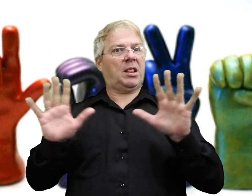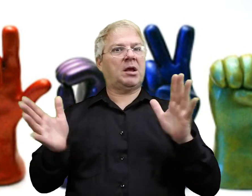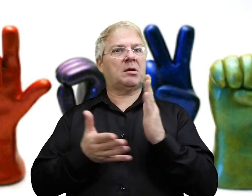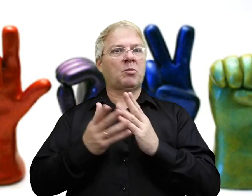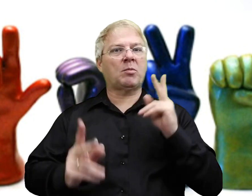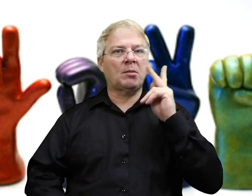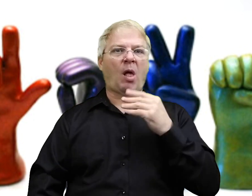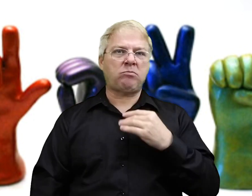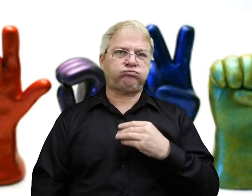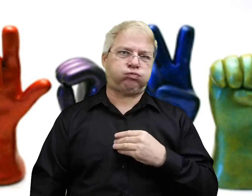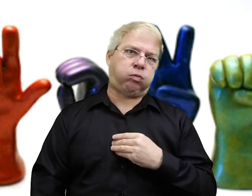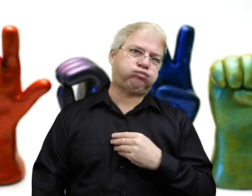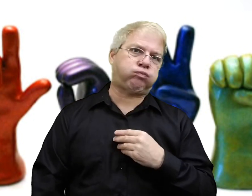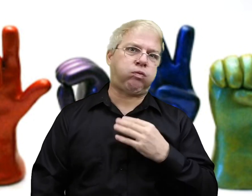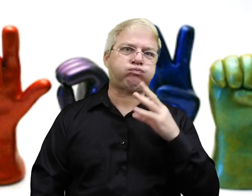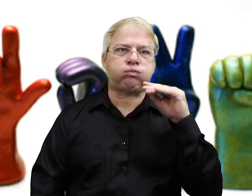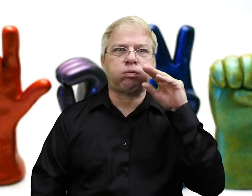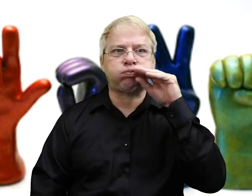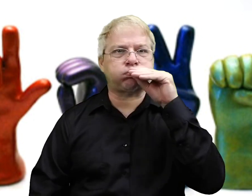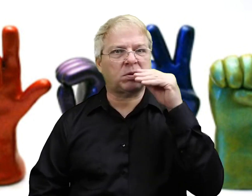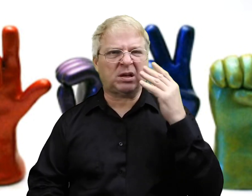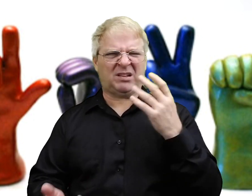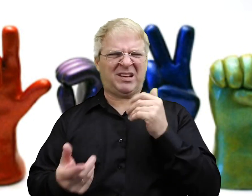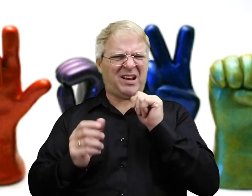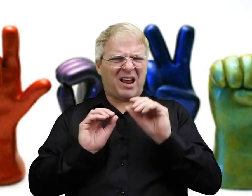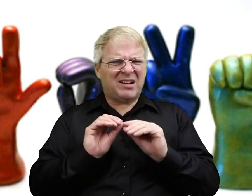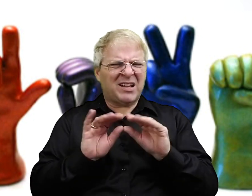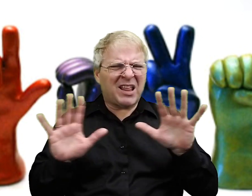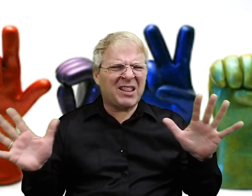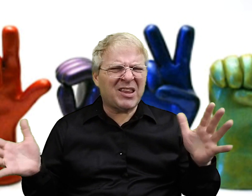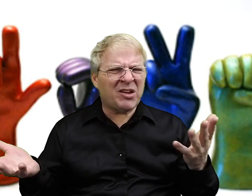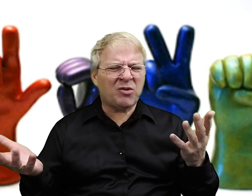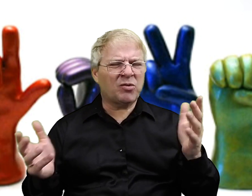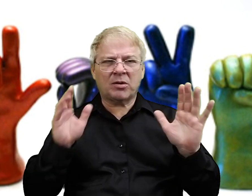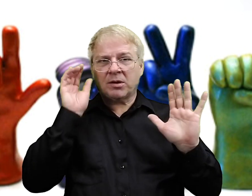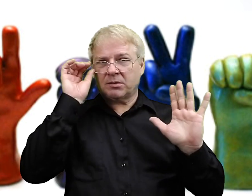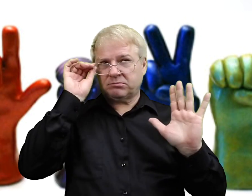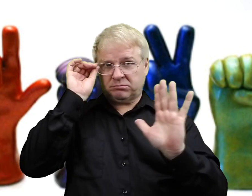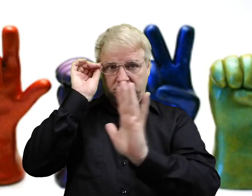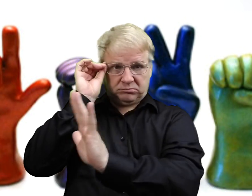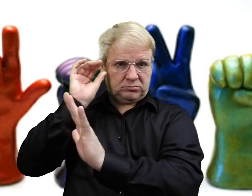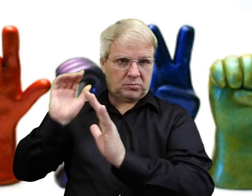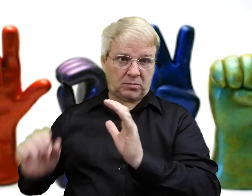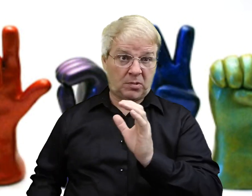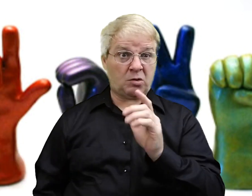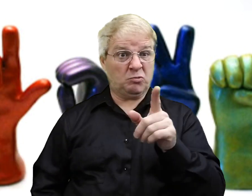Some people mumble and things of that nature. And so it's not clear what's being said on the mouth.